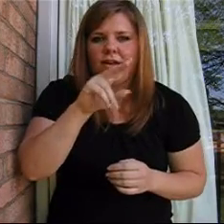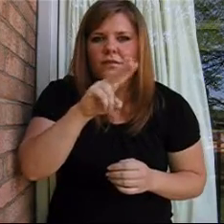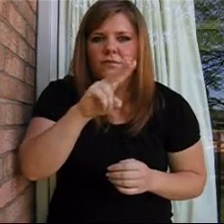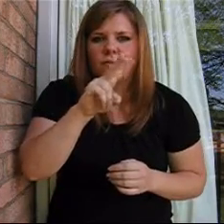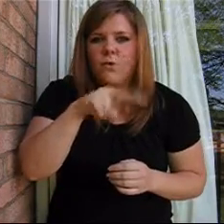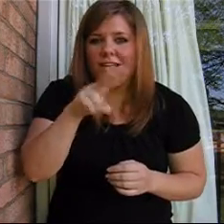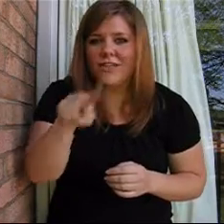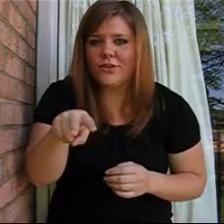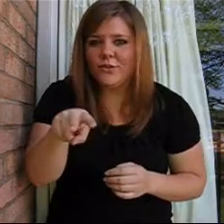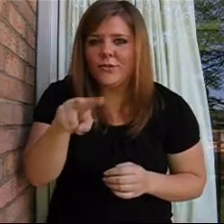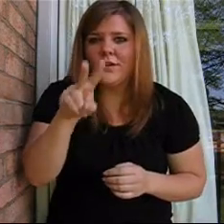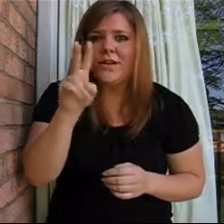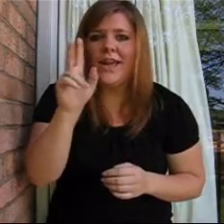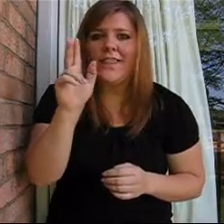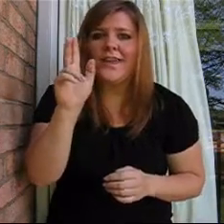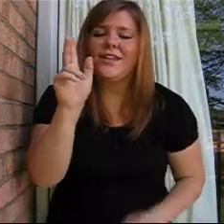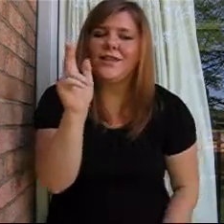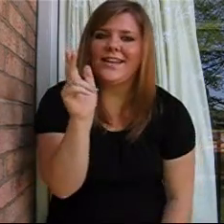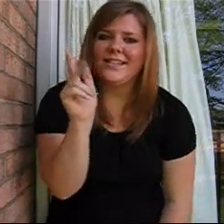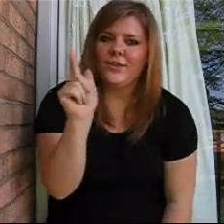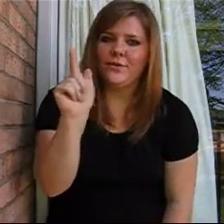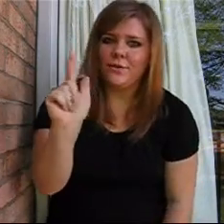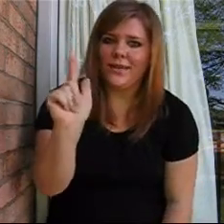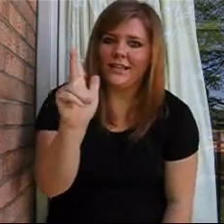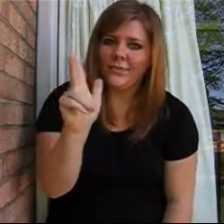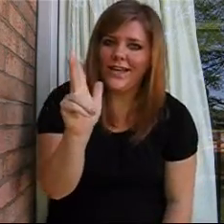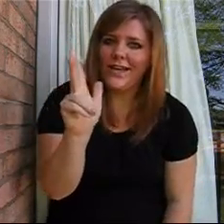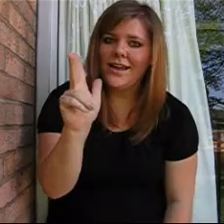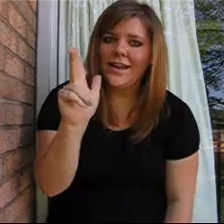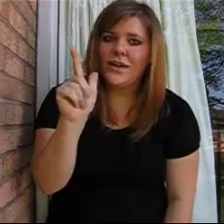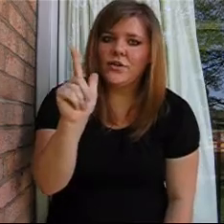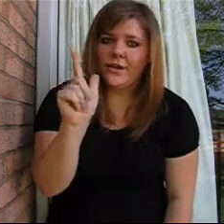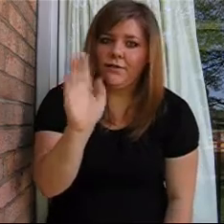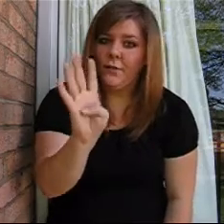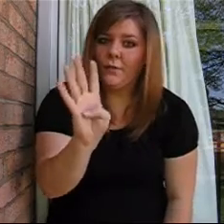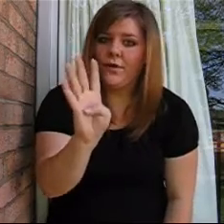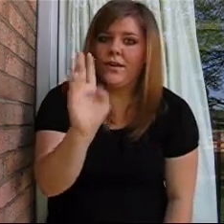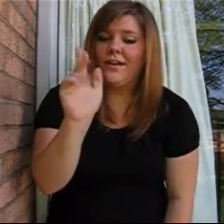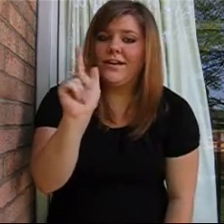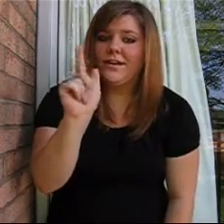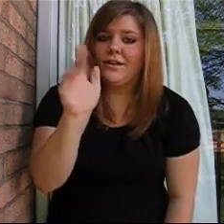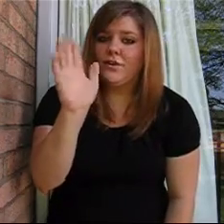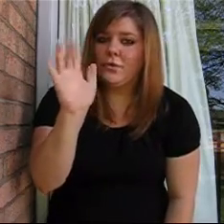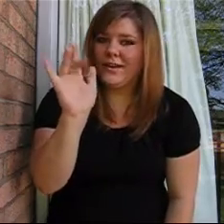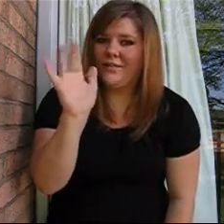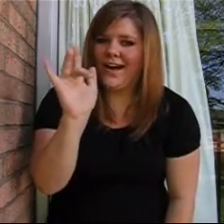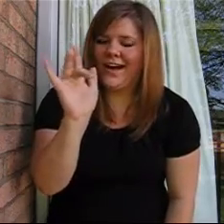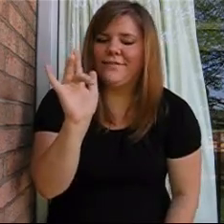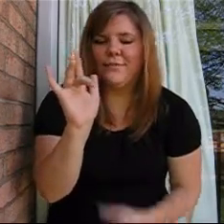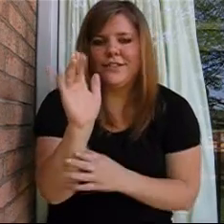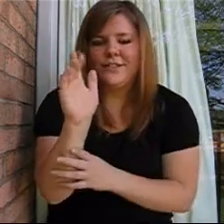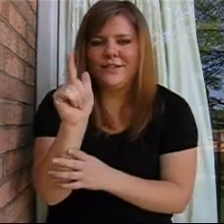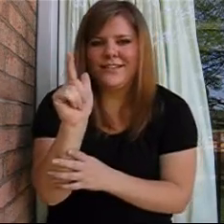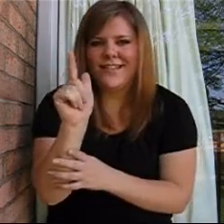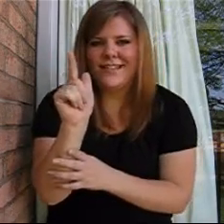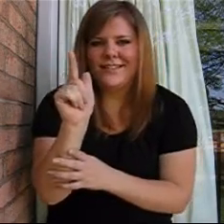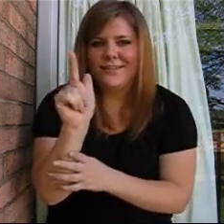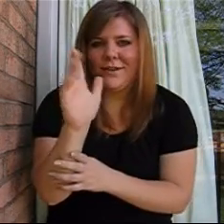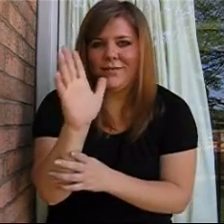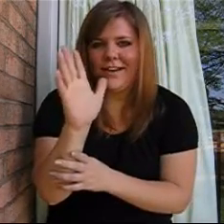So, 22, and then you get into 23, 24, 25, which you'll also see is 25.